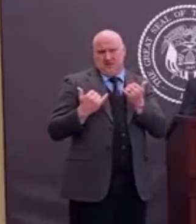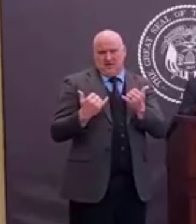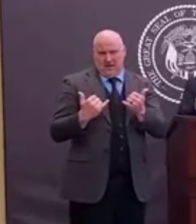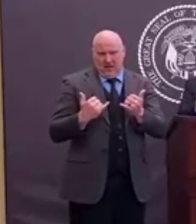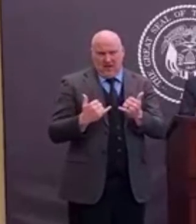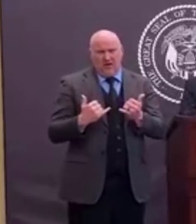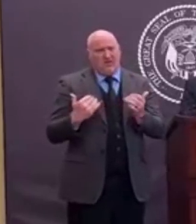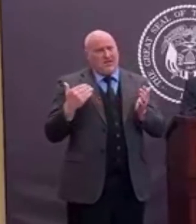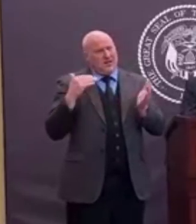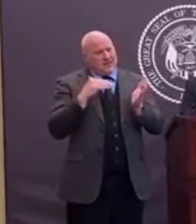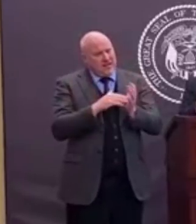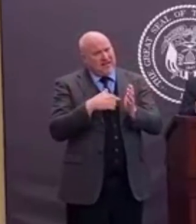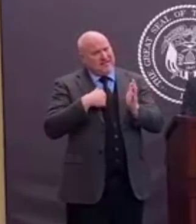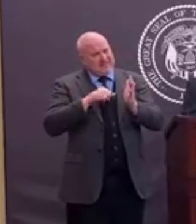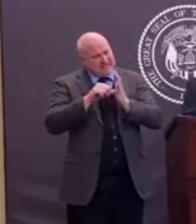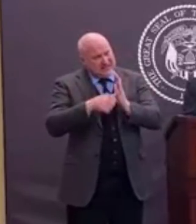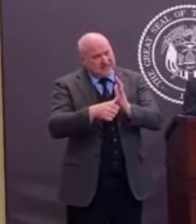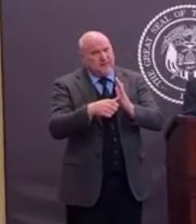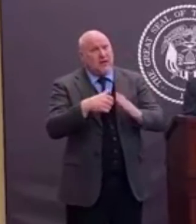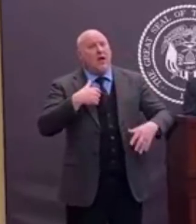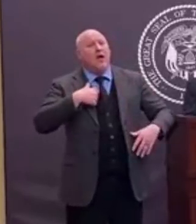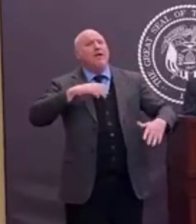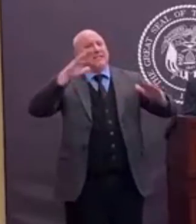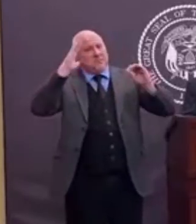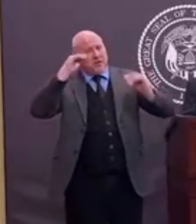we expect all Utahns to do.